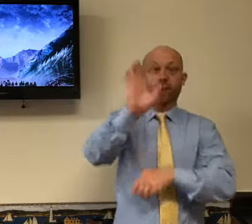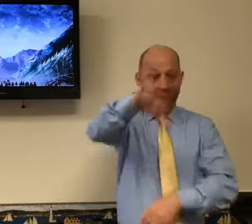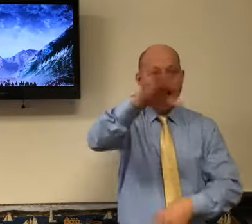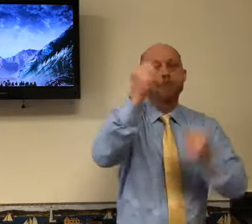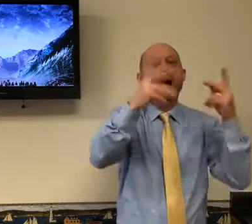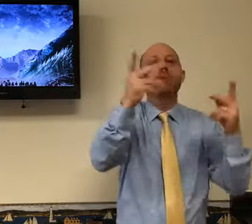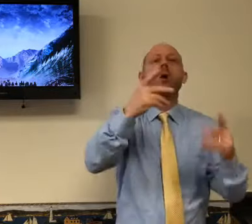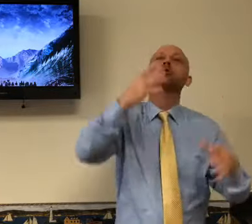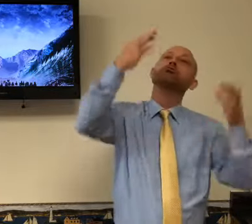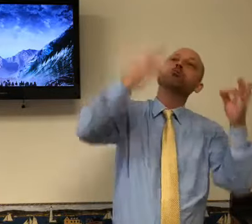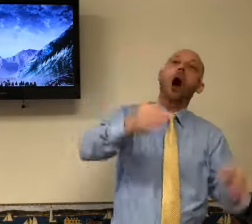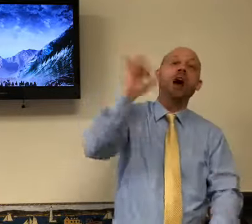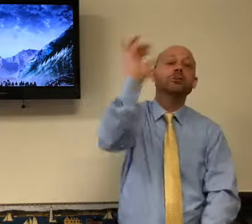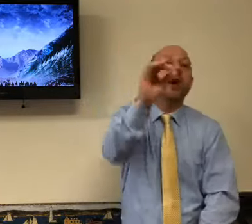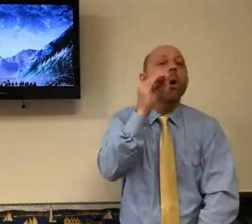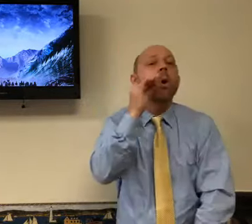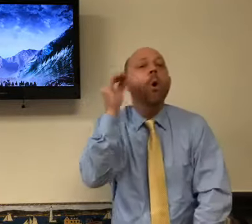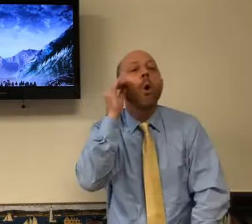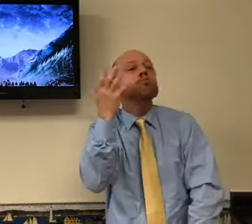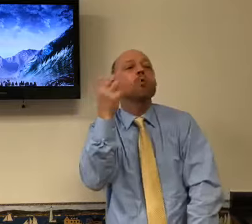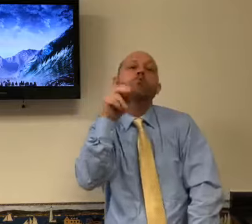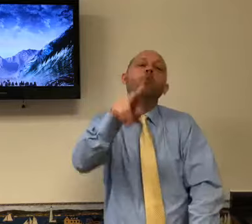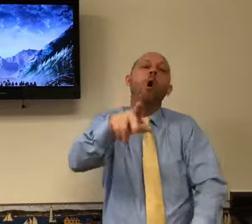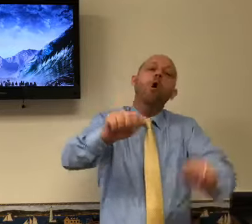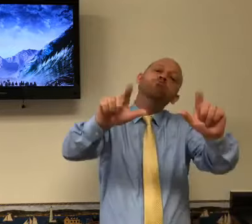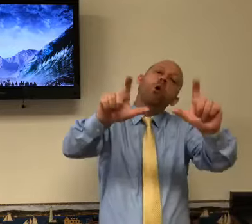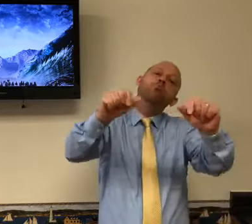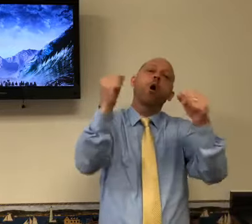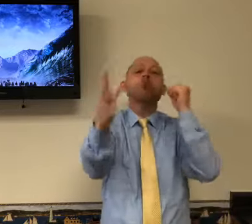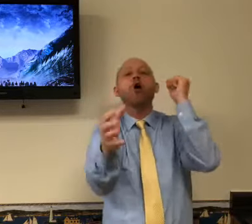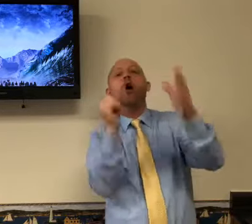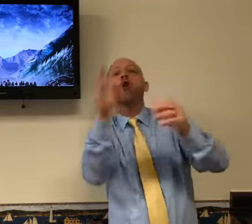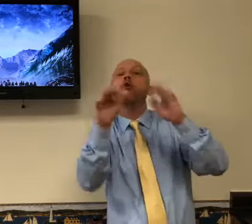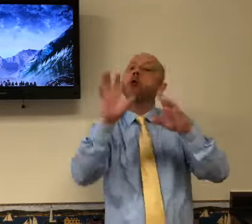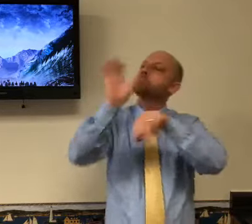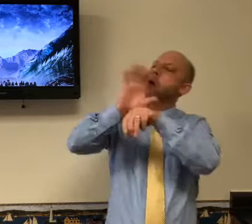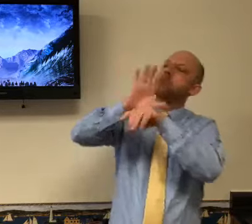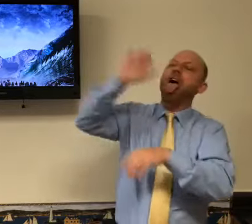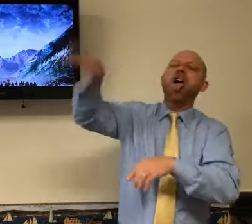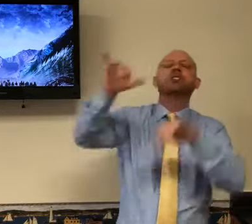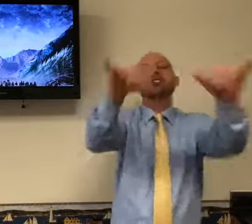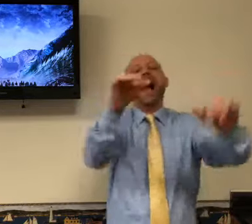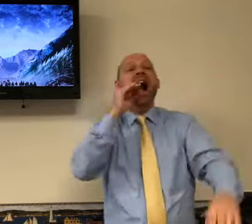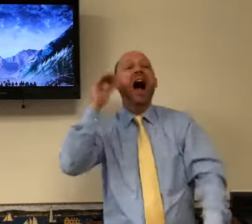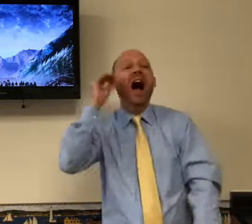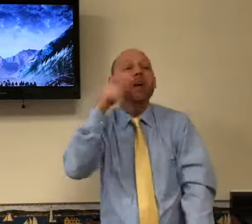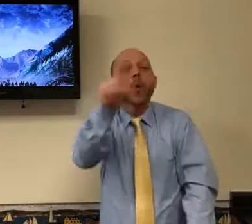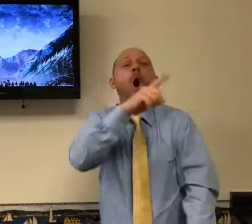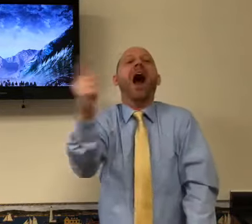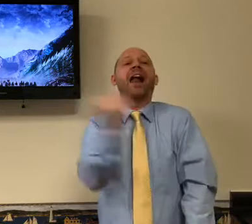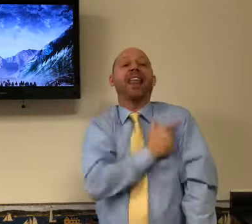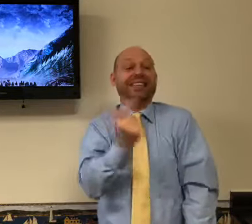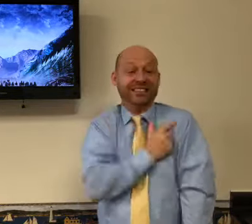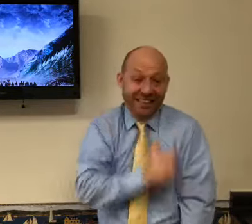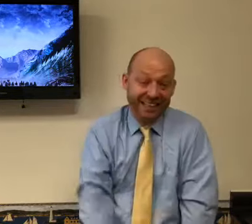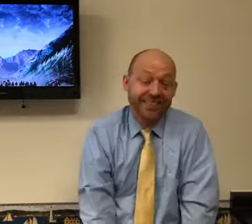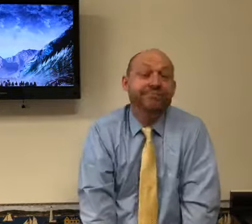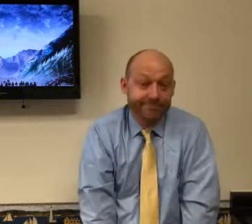Okay, so we dress up, we go to church, we read our Bible, or some people, they decide to stay at home, and they get on their vlogs, and they get on